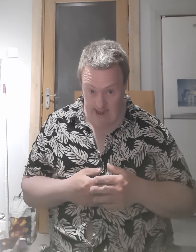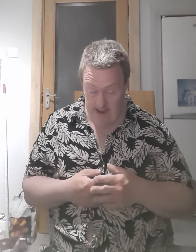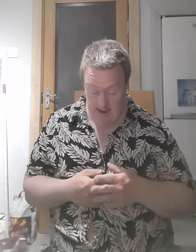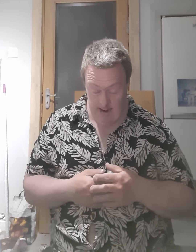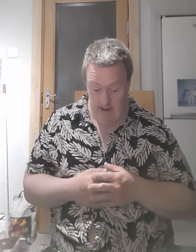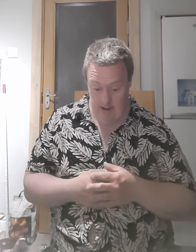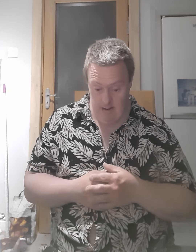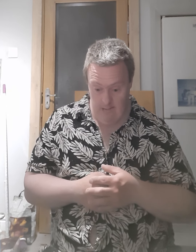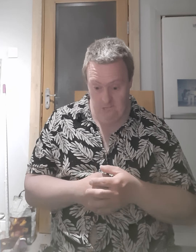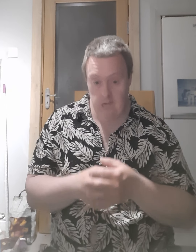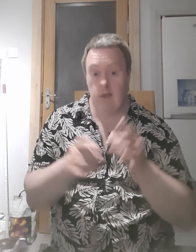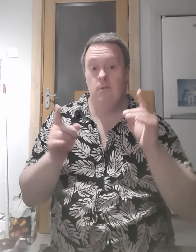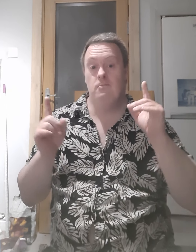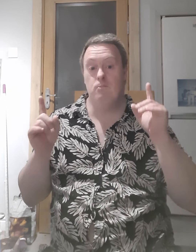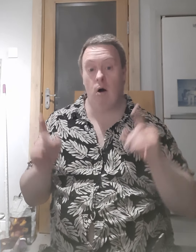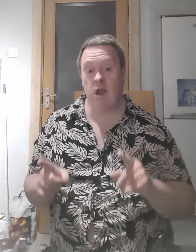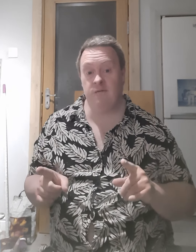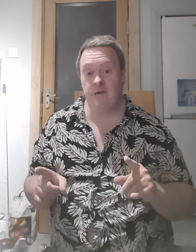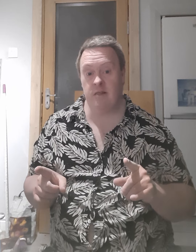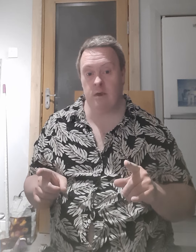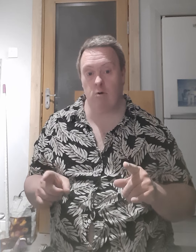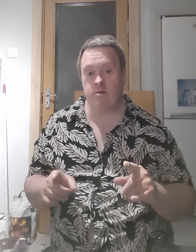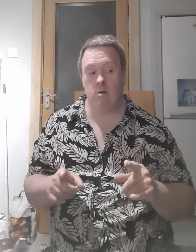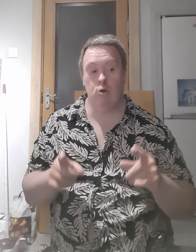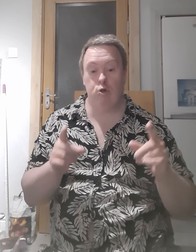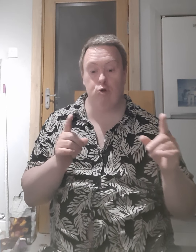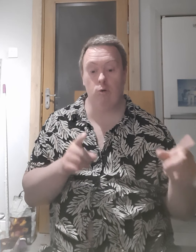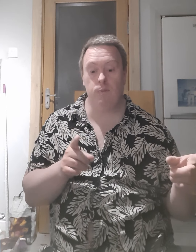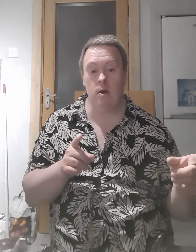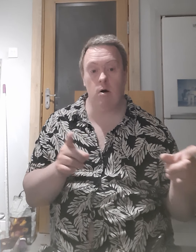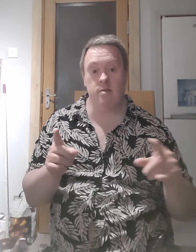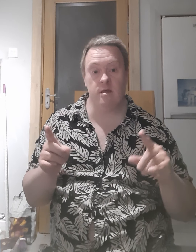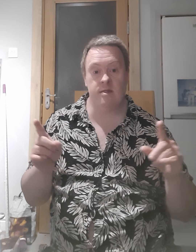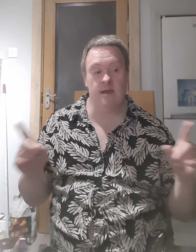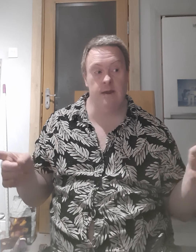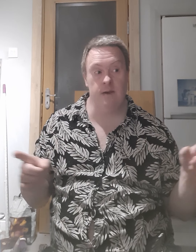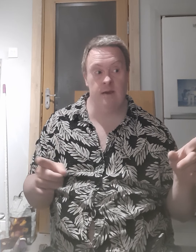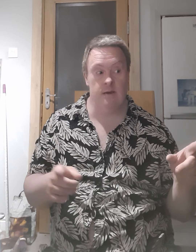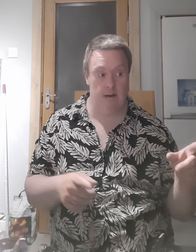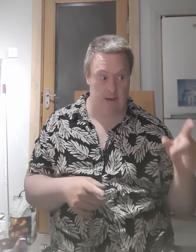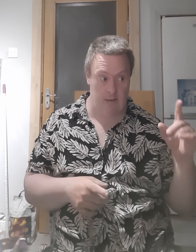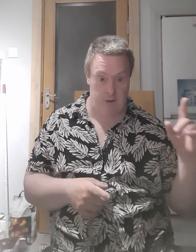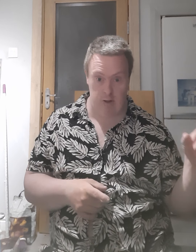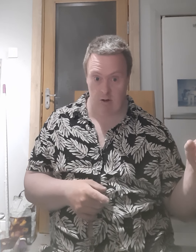my videos should be on the cinema like a picture